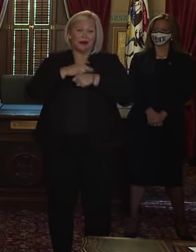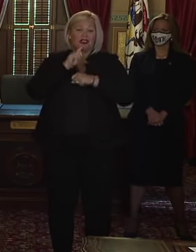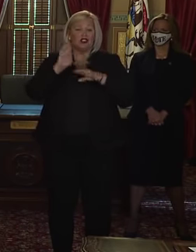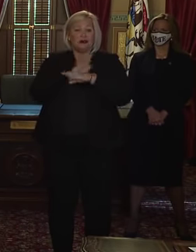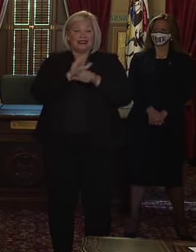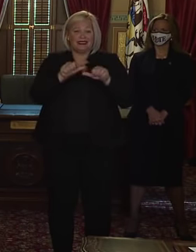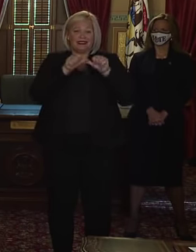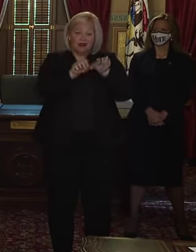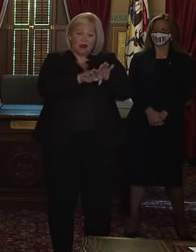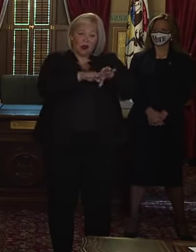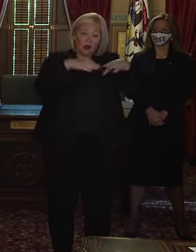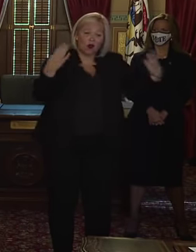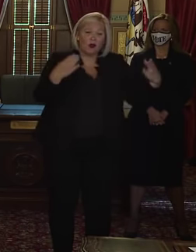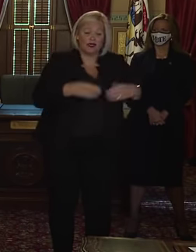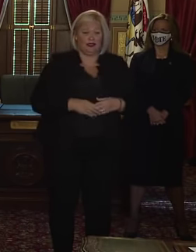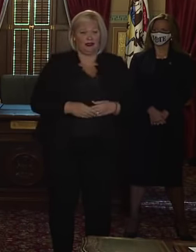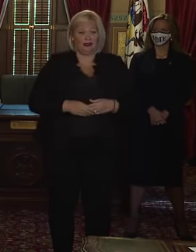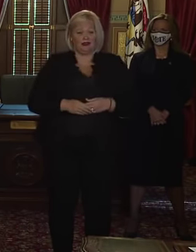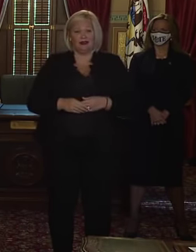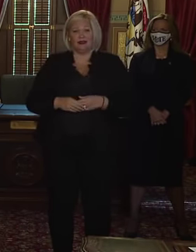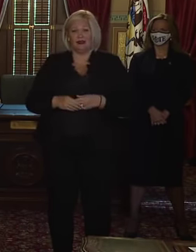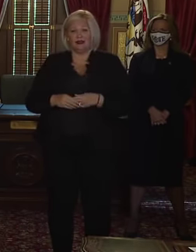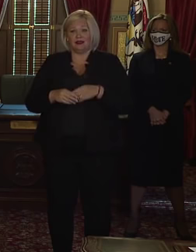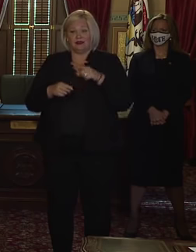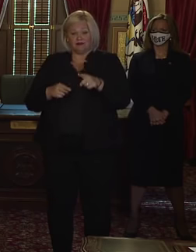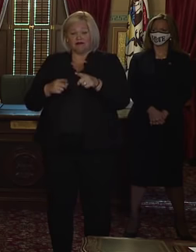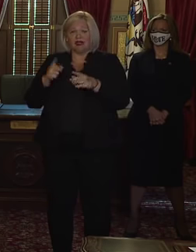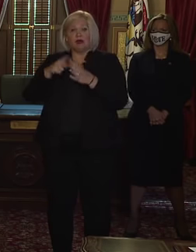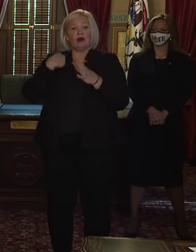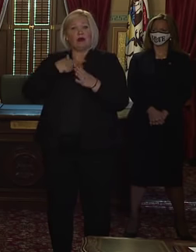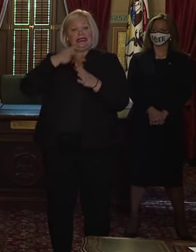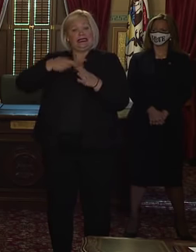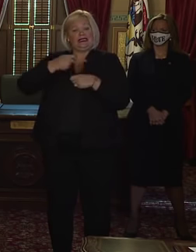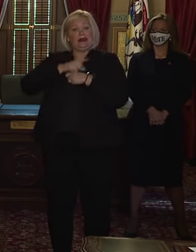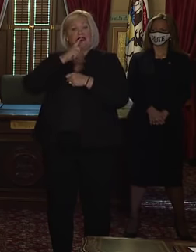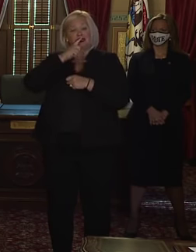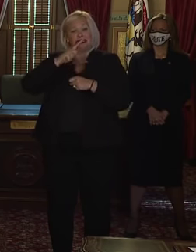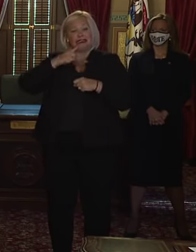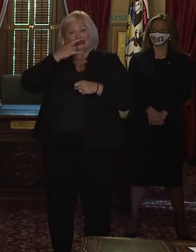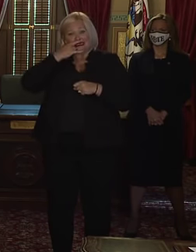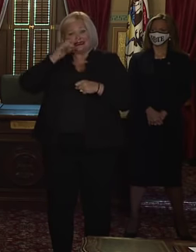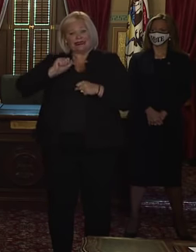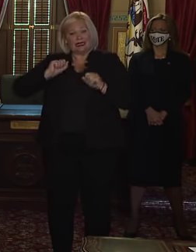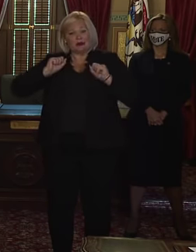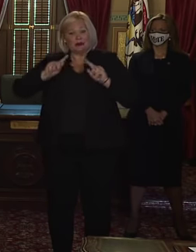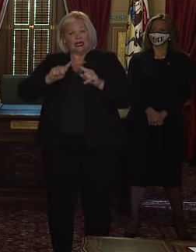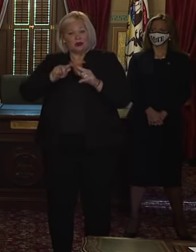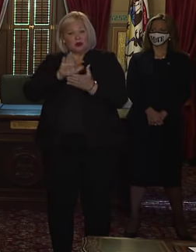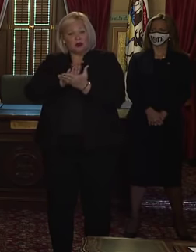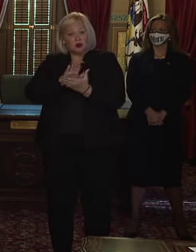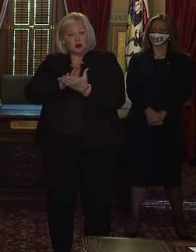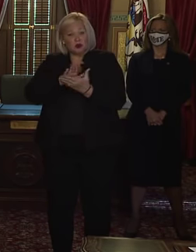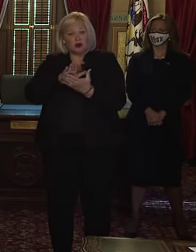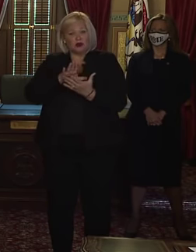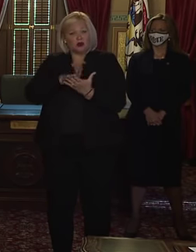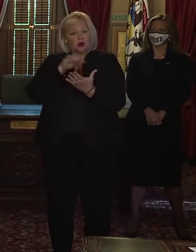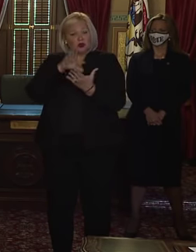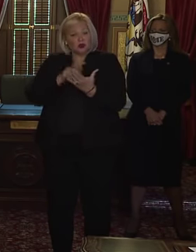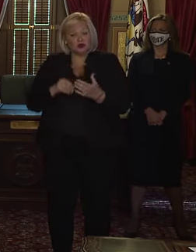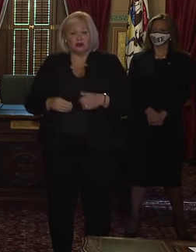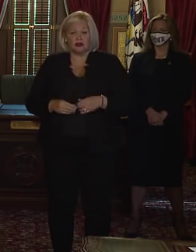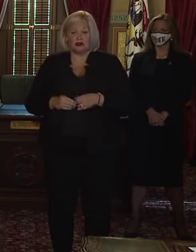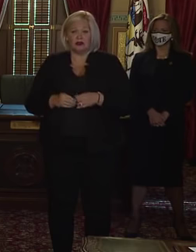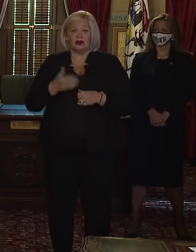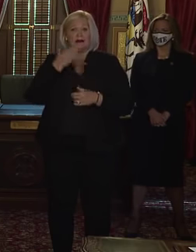mask remains the best tool we have to keep our kids in school. A mask remains the best tool we